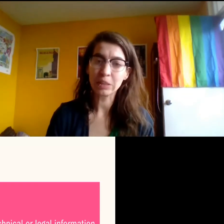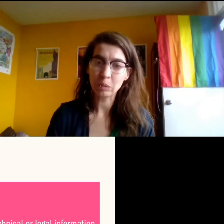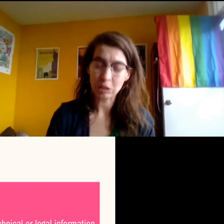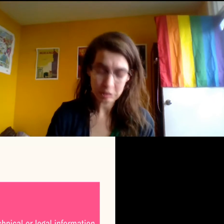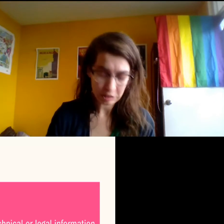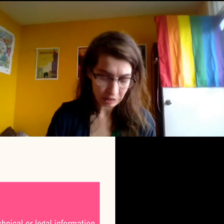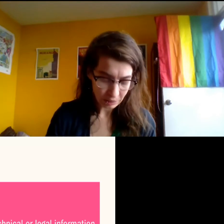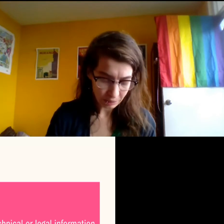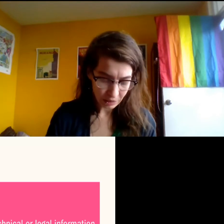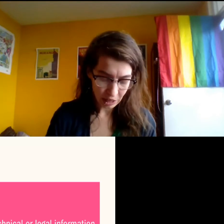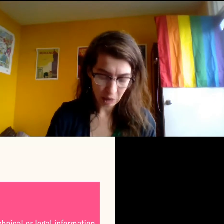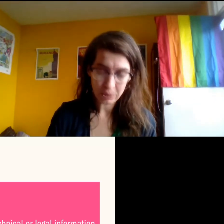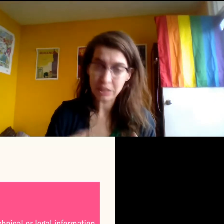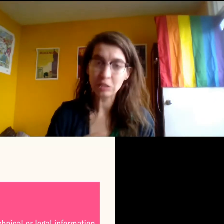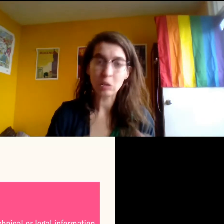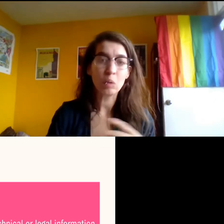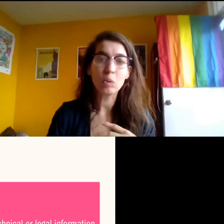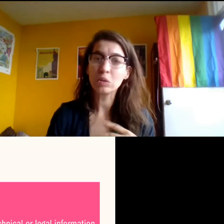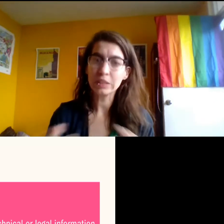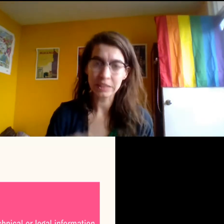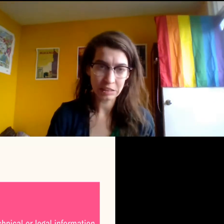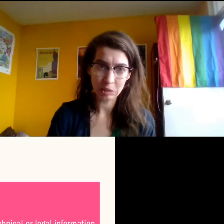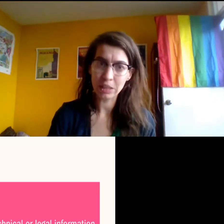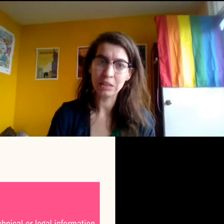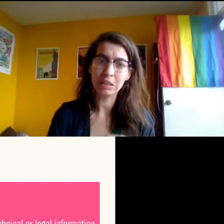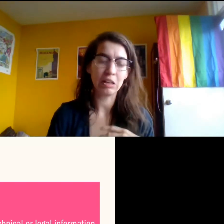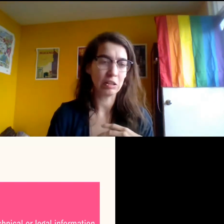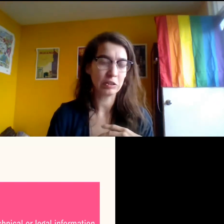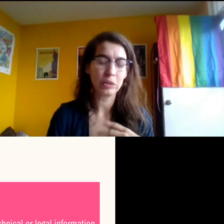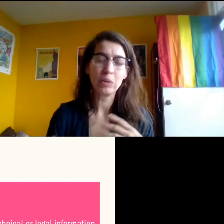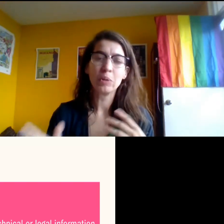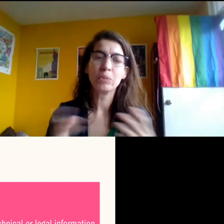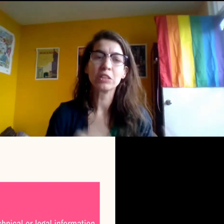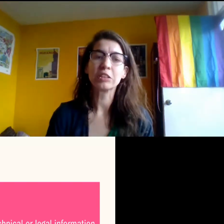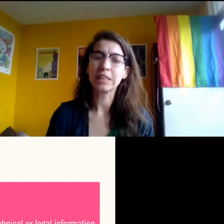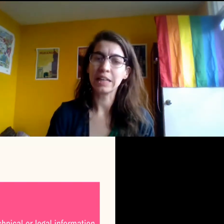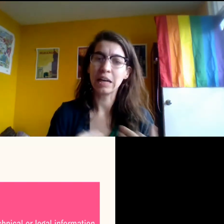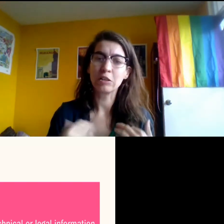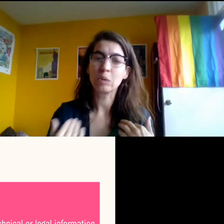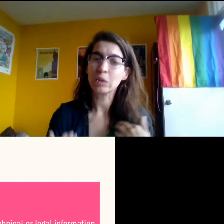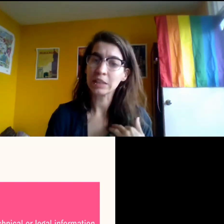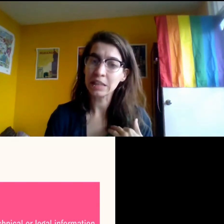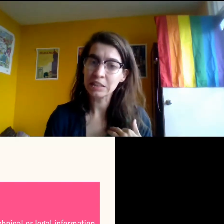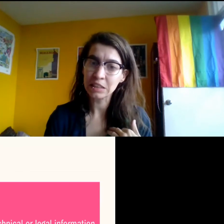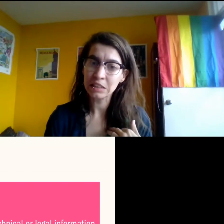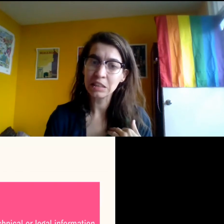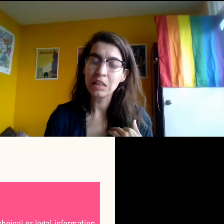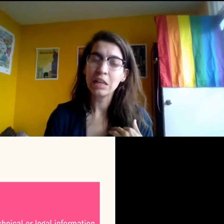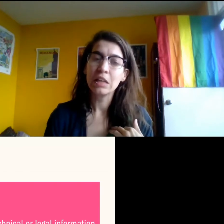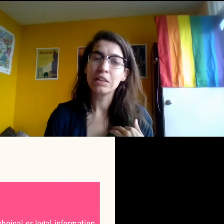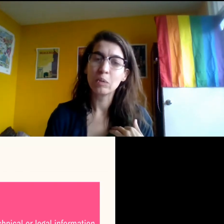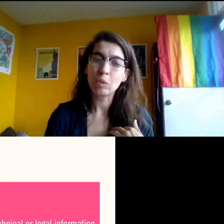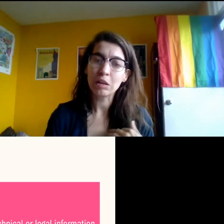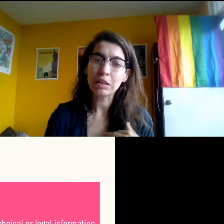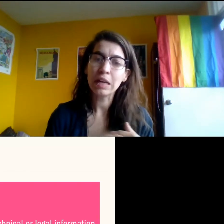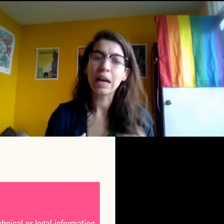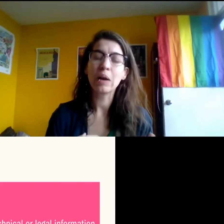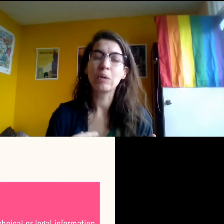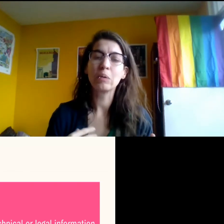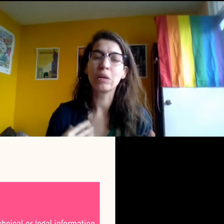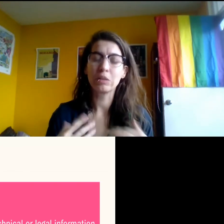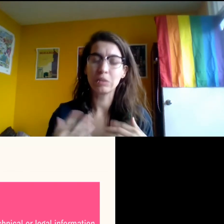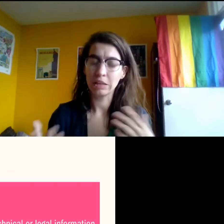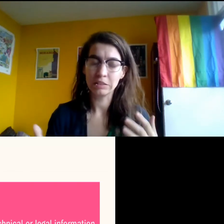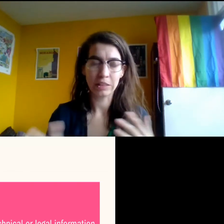in plain words. Um, it is a whole system. Um, it is a means looking at how you're organizing the work,